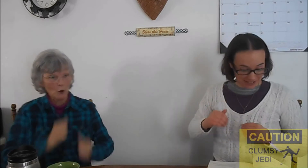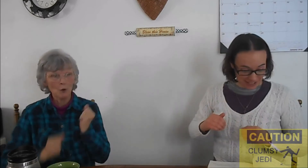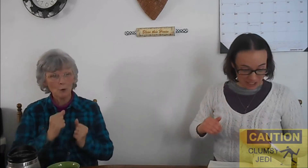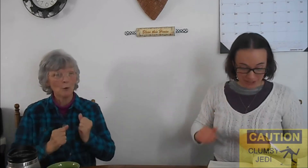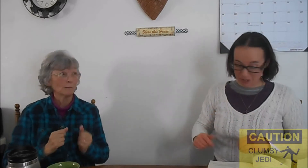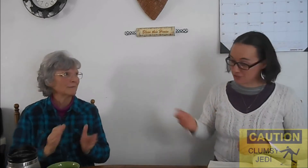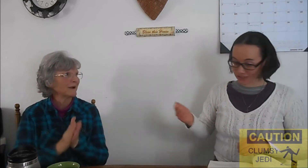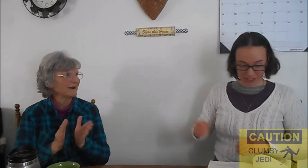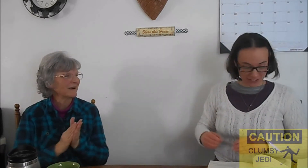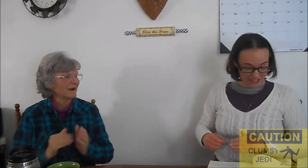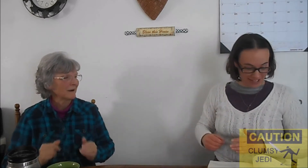You're doing good!